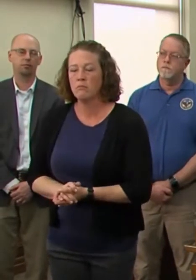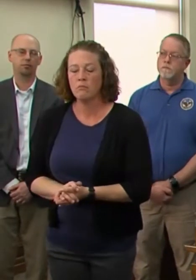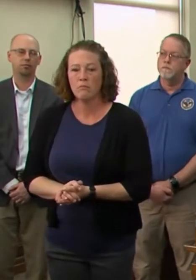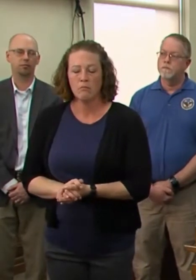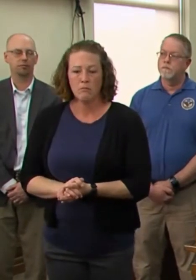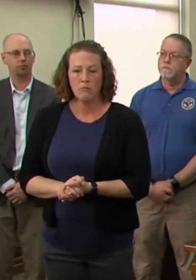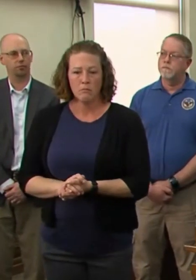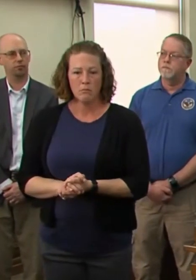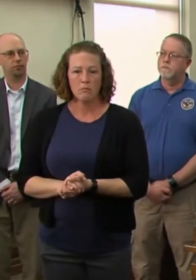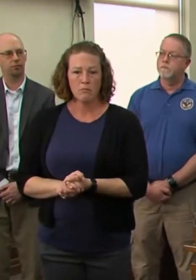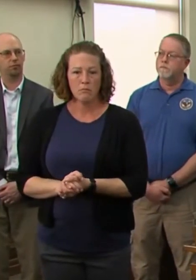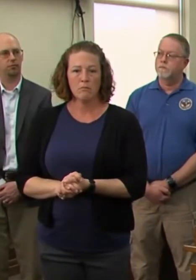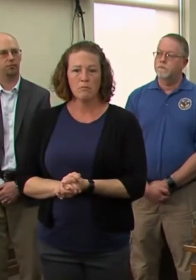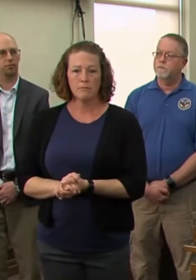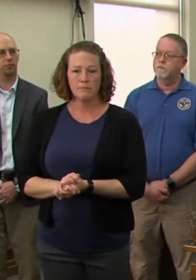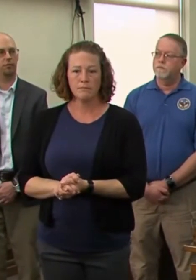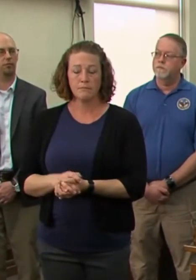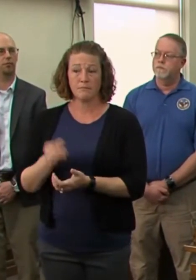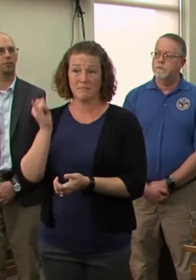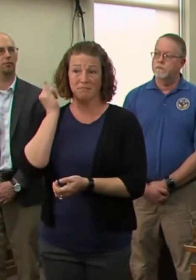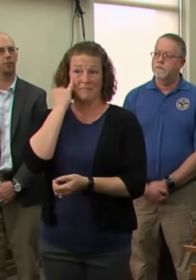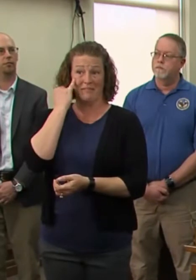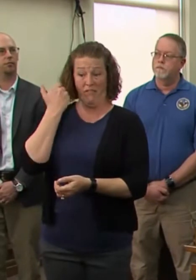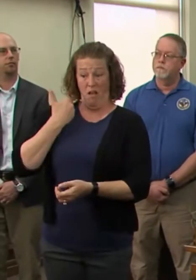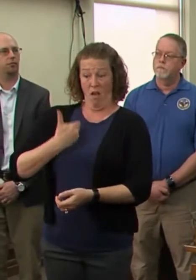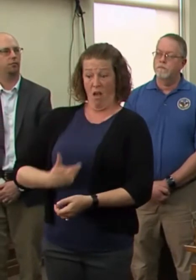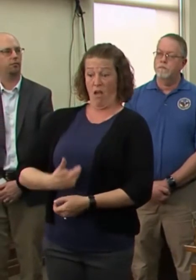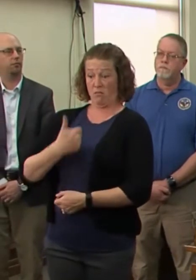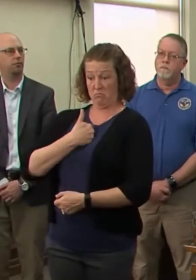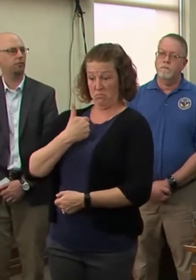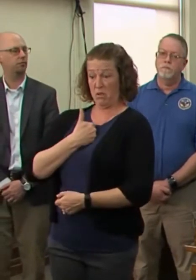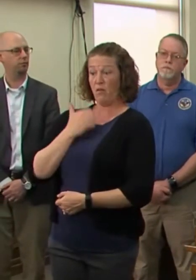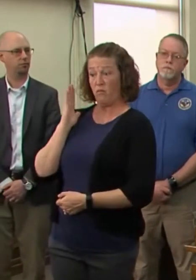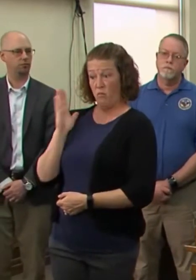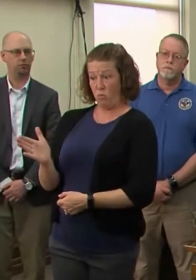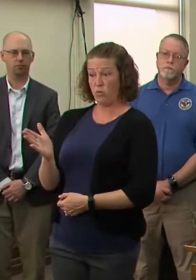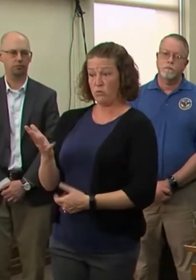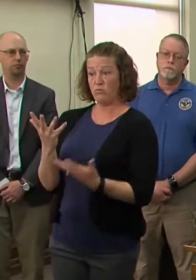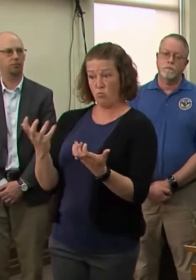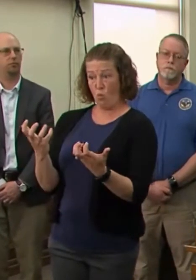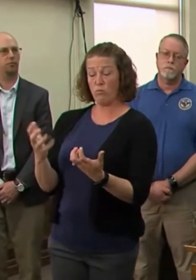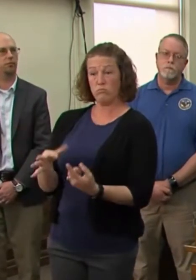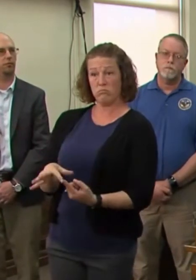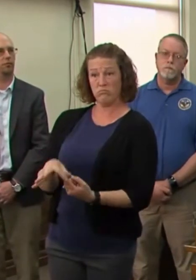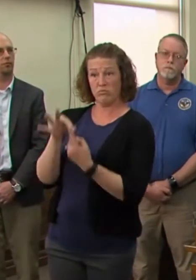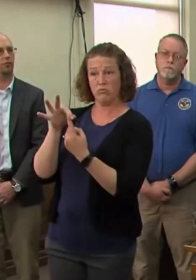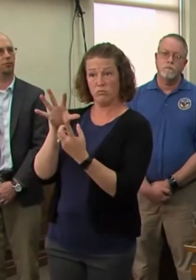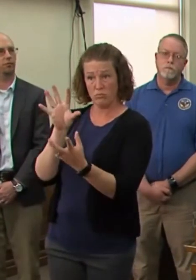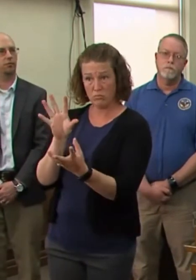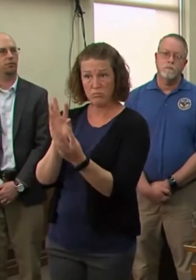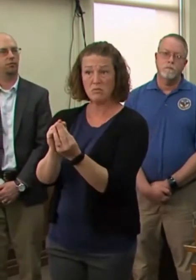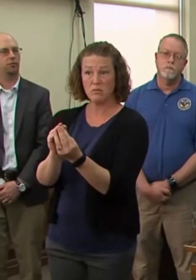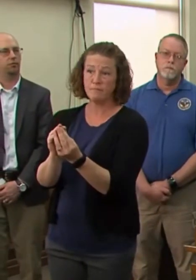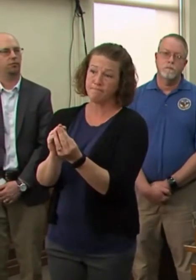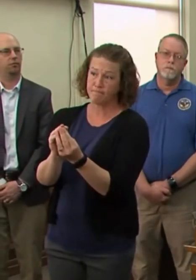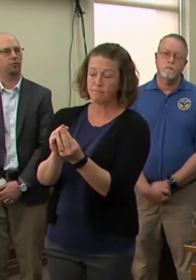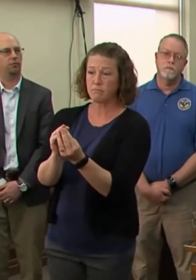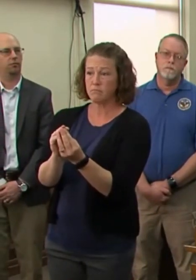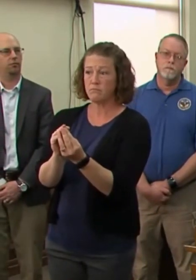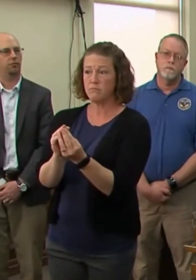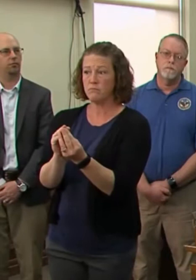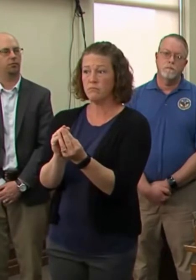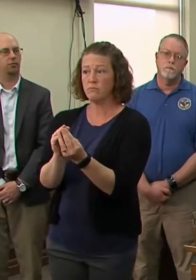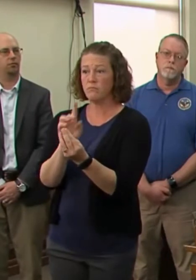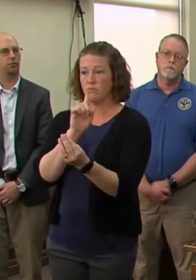As to the question of whether I would call a special session, I think, again, we need to make sure that we're doing this in